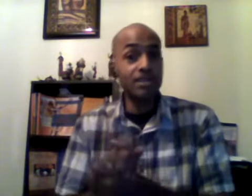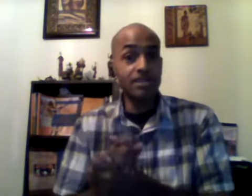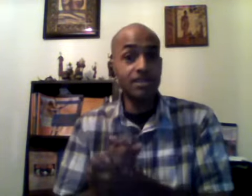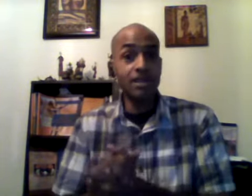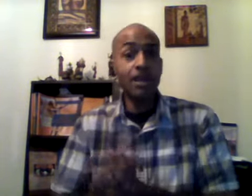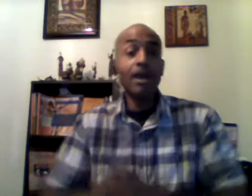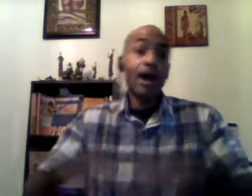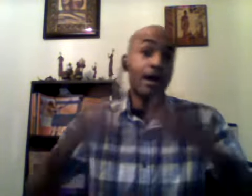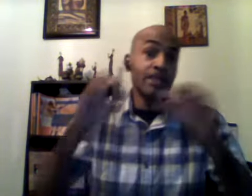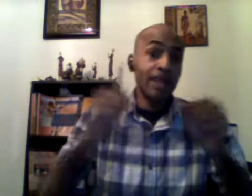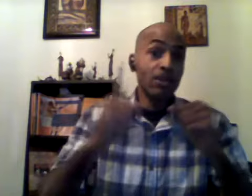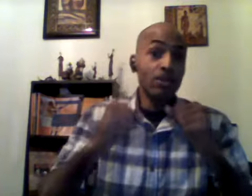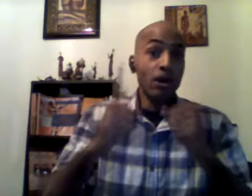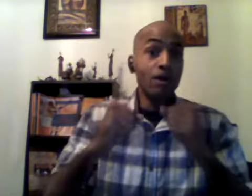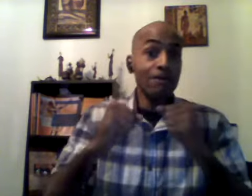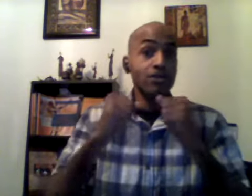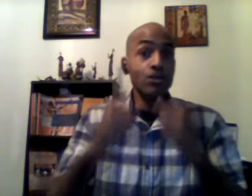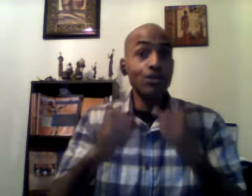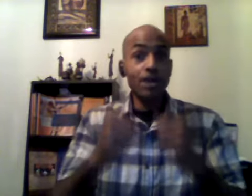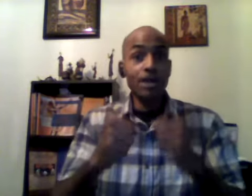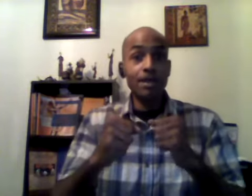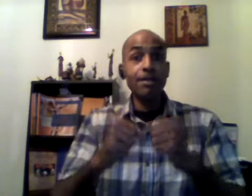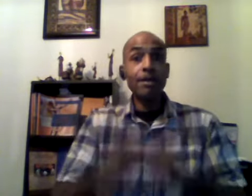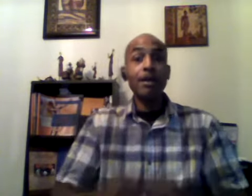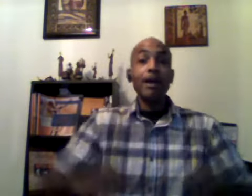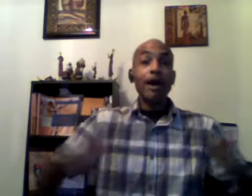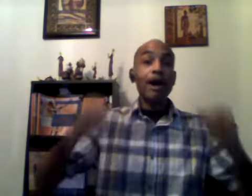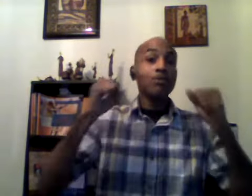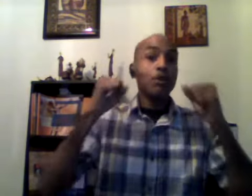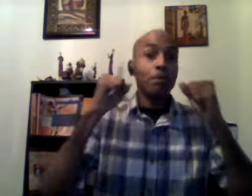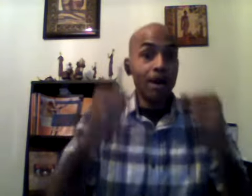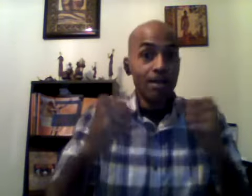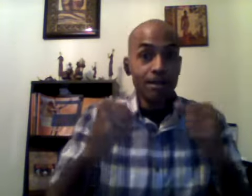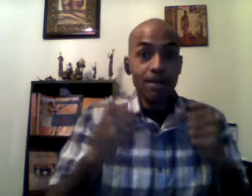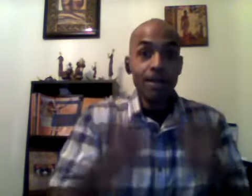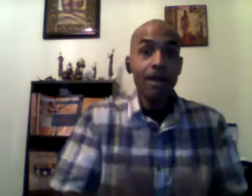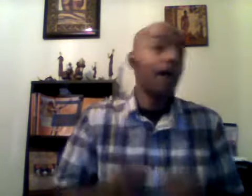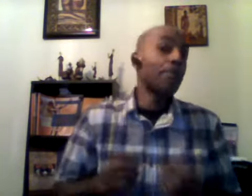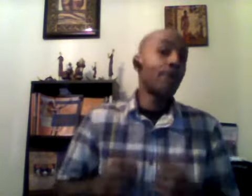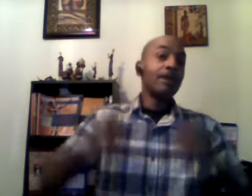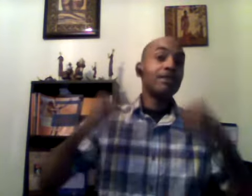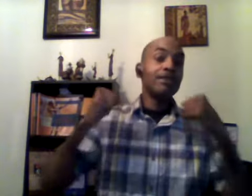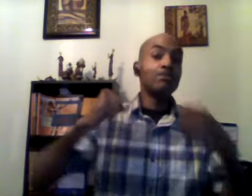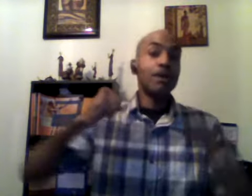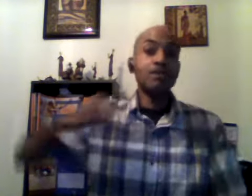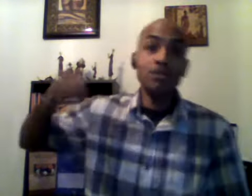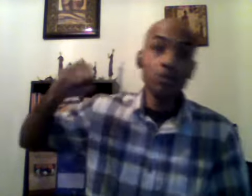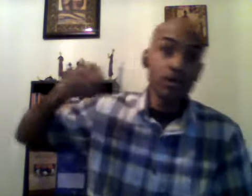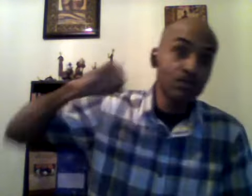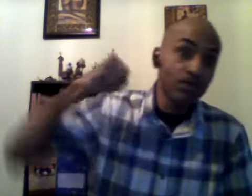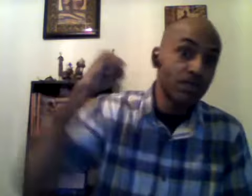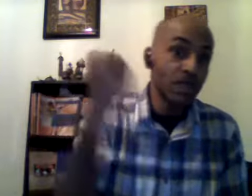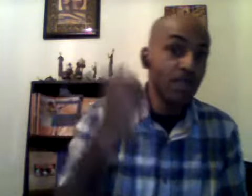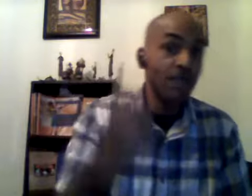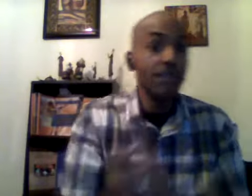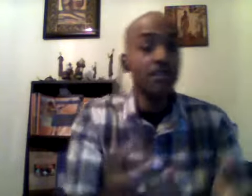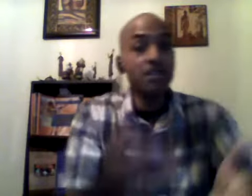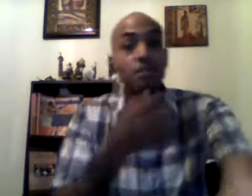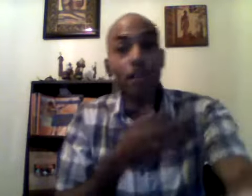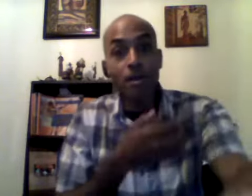i thank you all for tuning in i'm your brother i pray that this message was received in the spirit